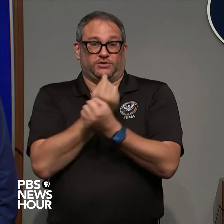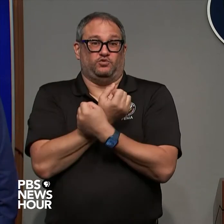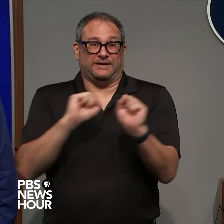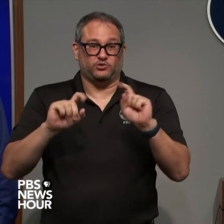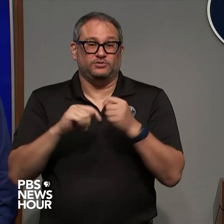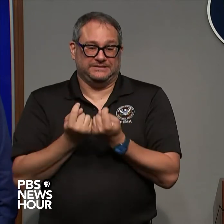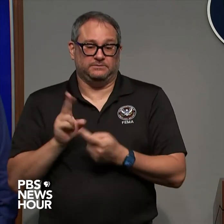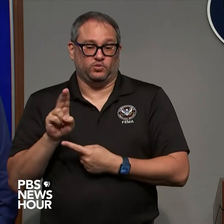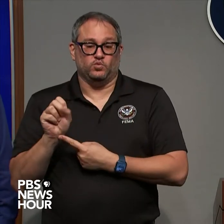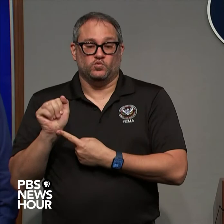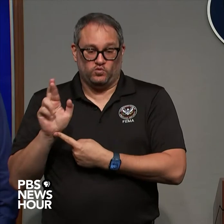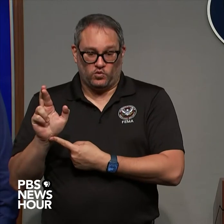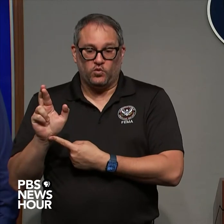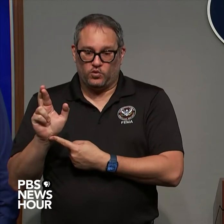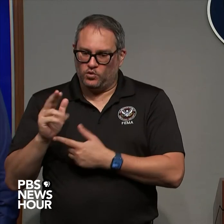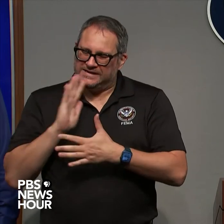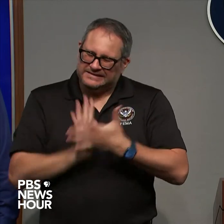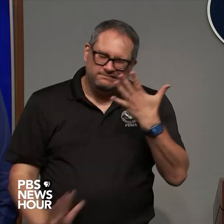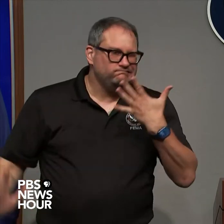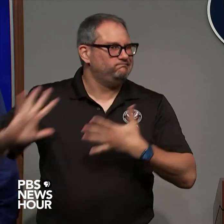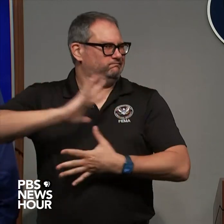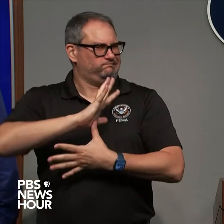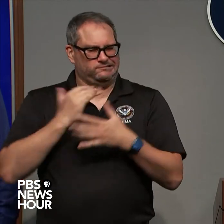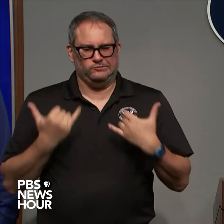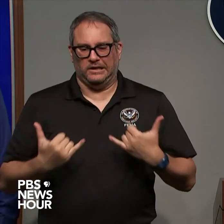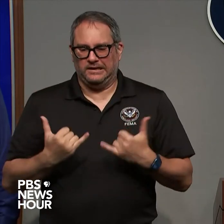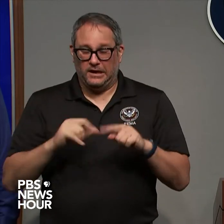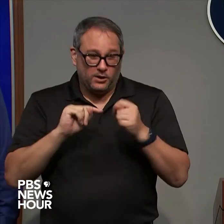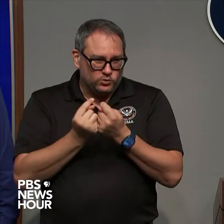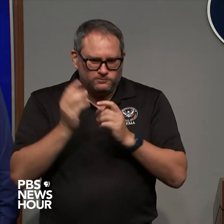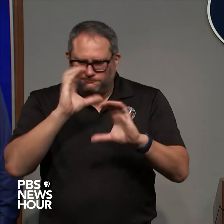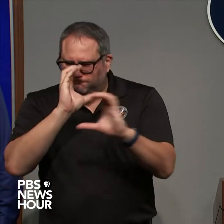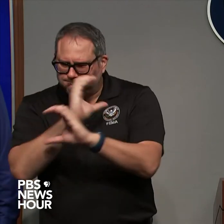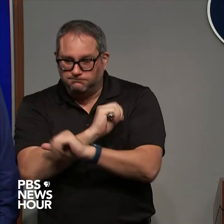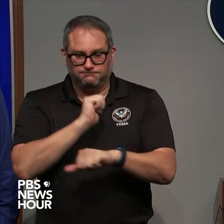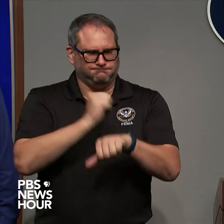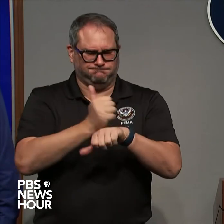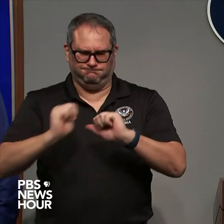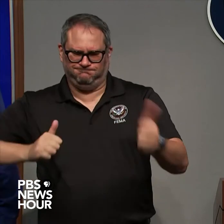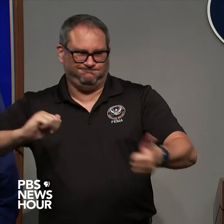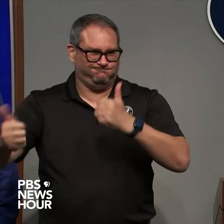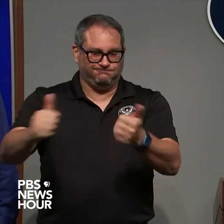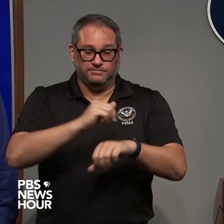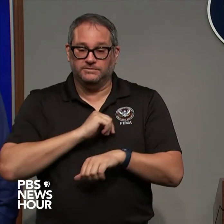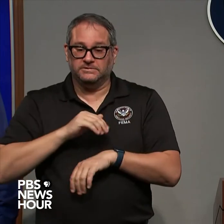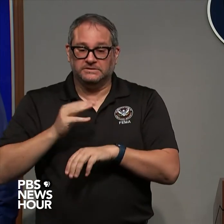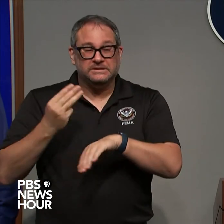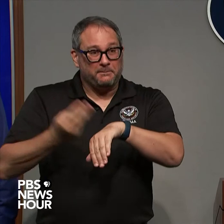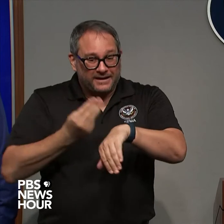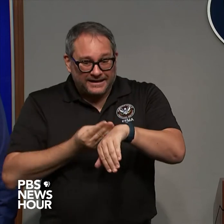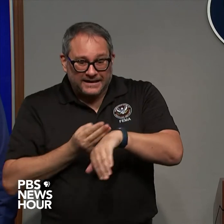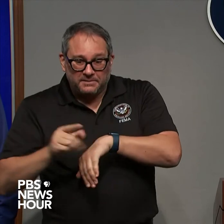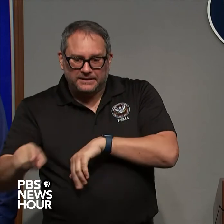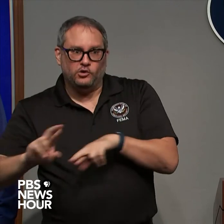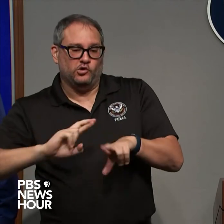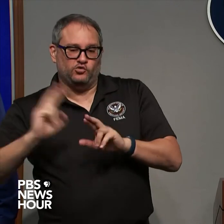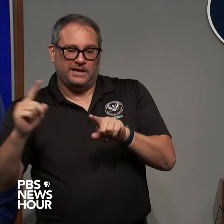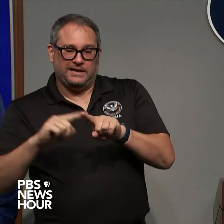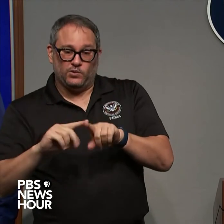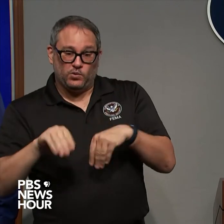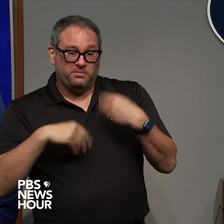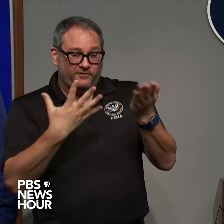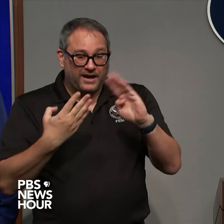our search and rescue coordination teams remain staged in Miami to include teams from our FEMA urban search and rescue program